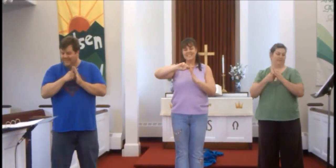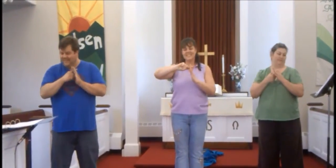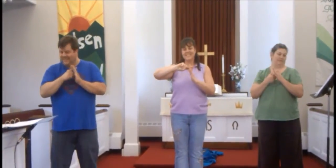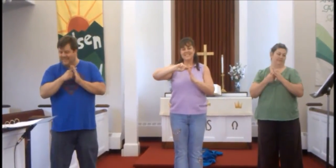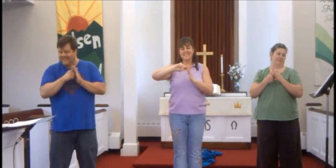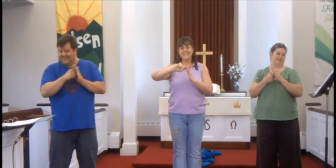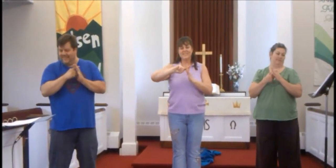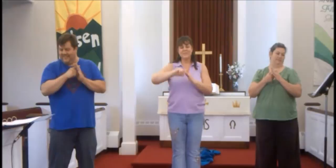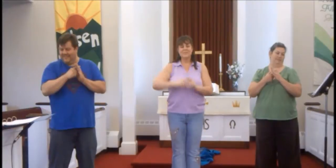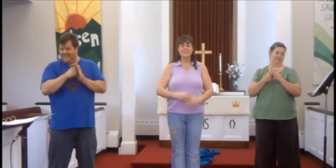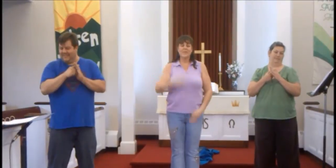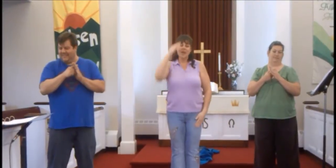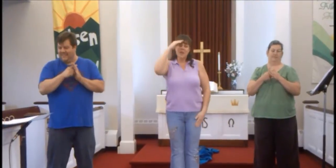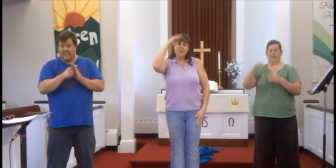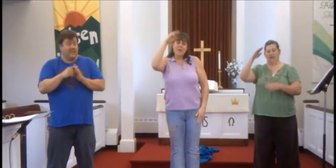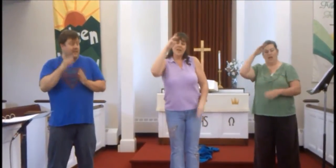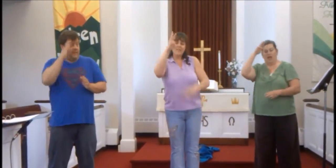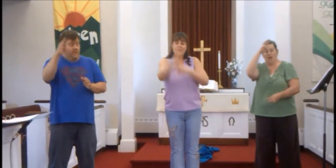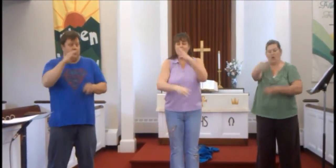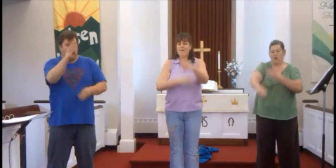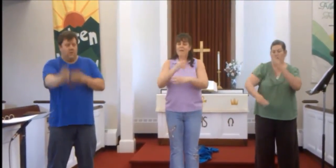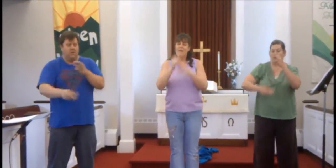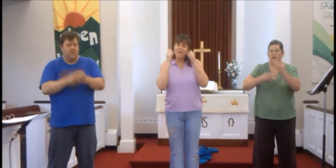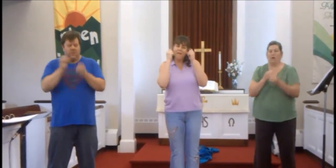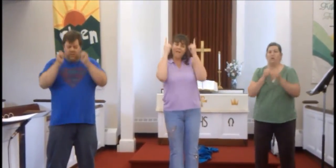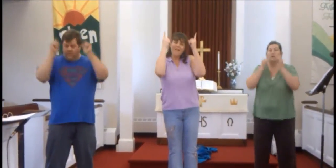hello world,